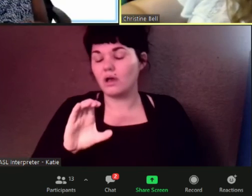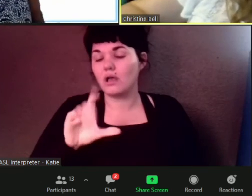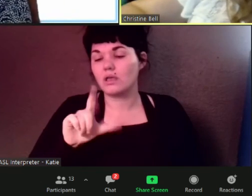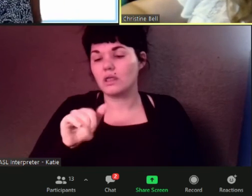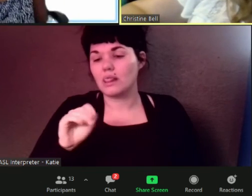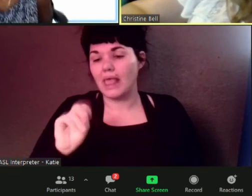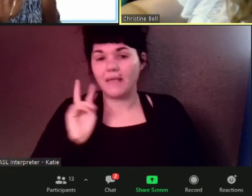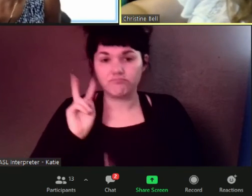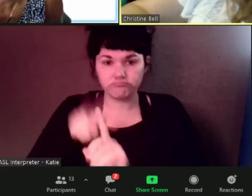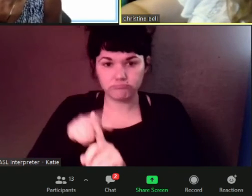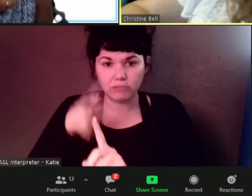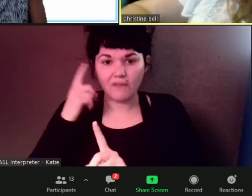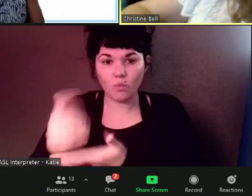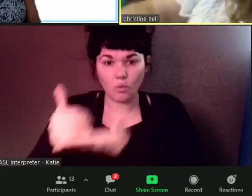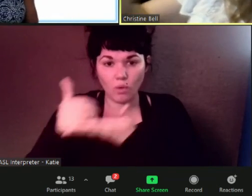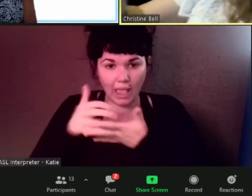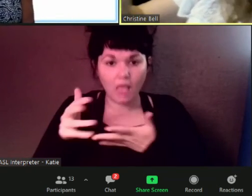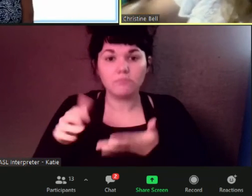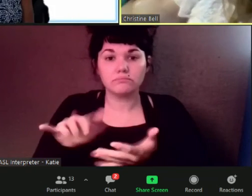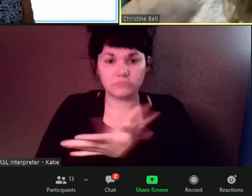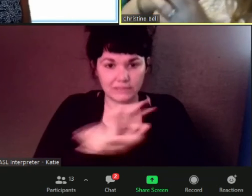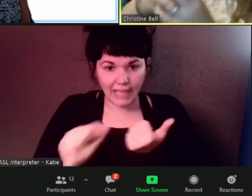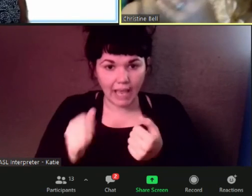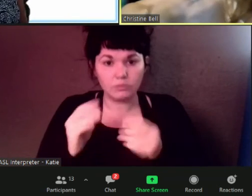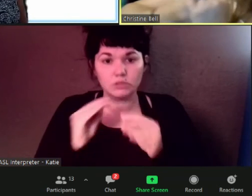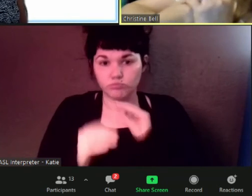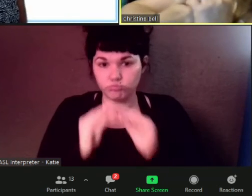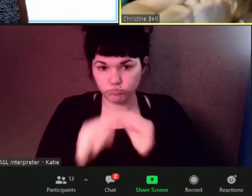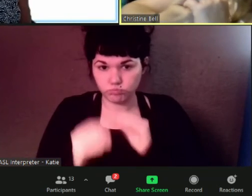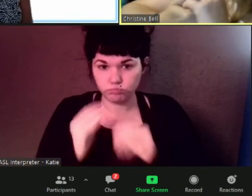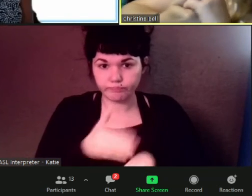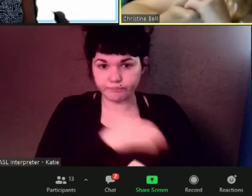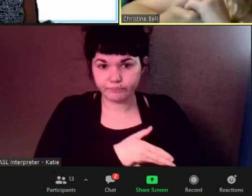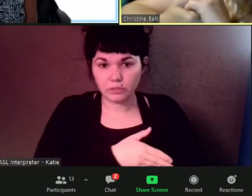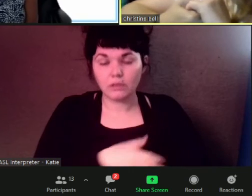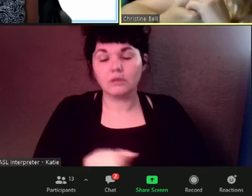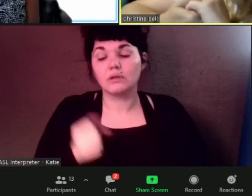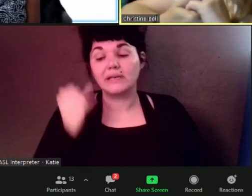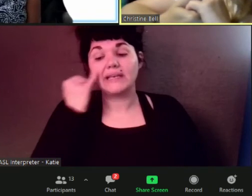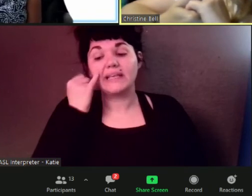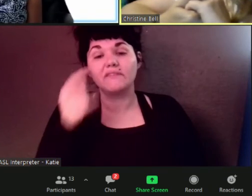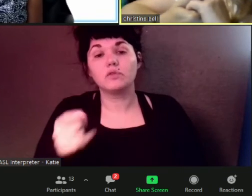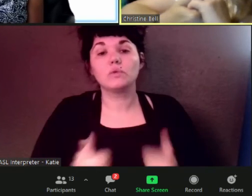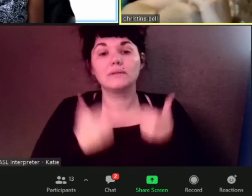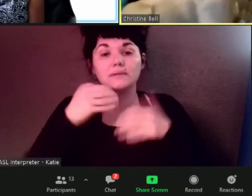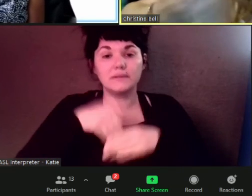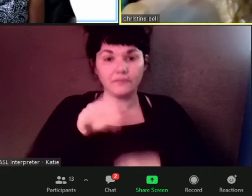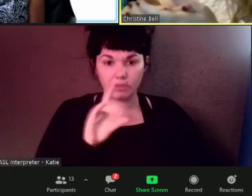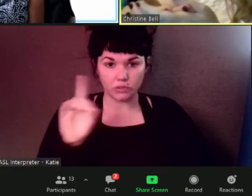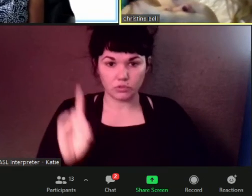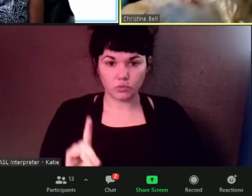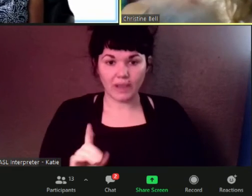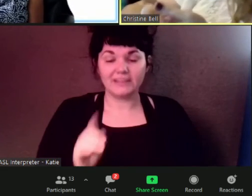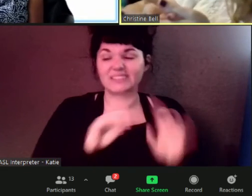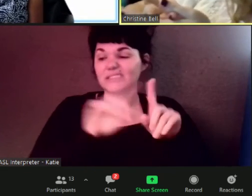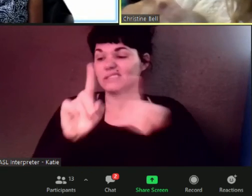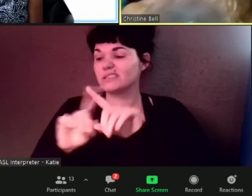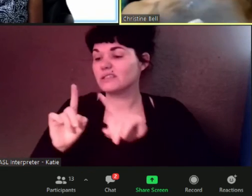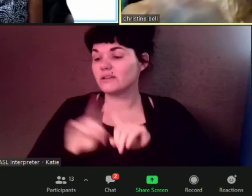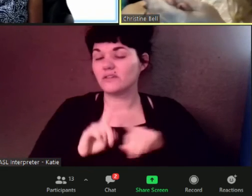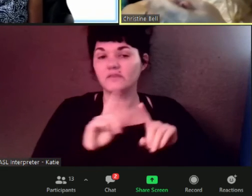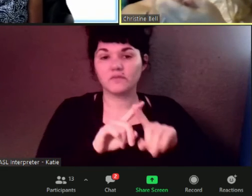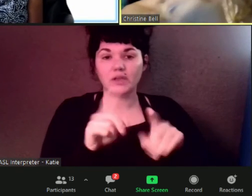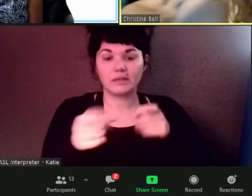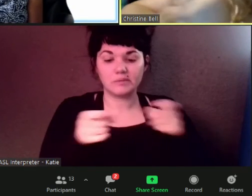that uh if you're in detroit the different neighborhood um managers department of